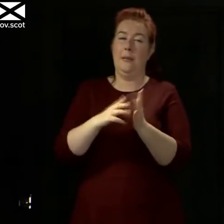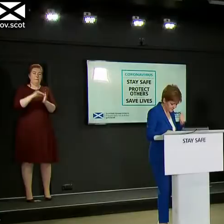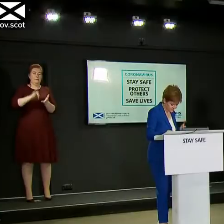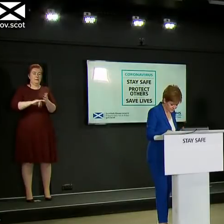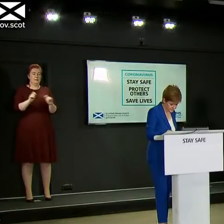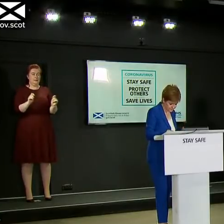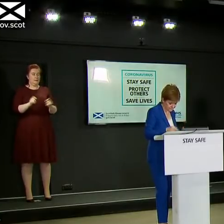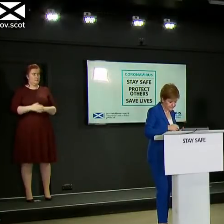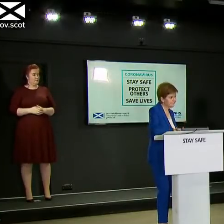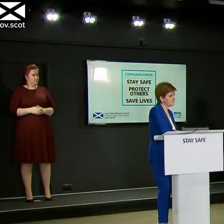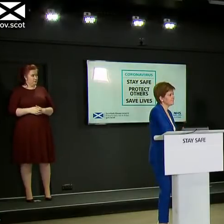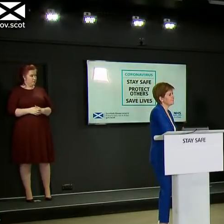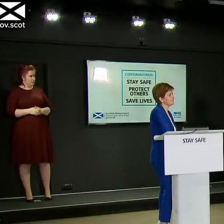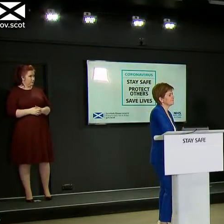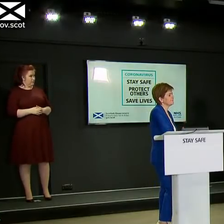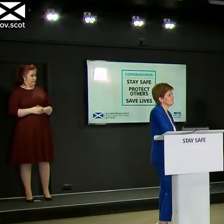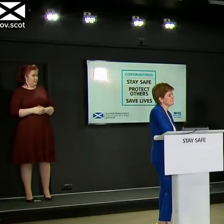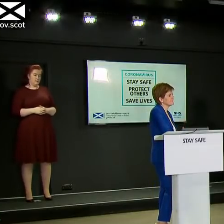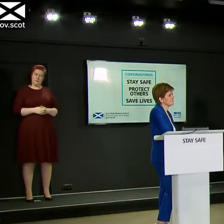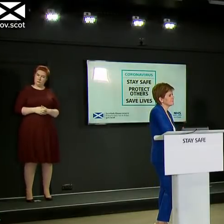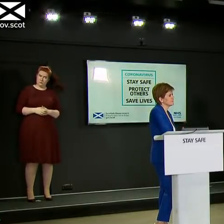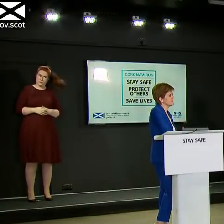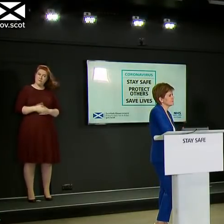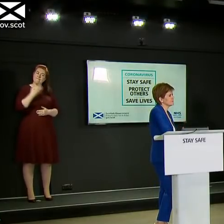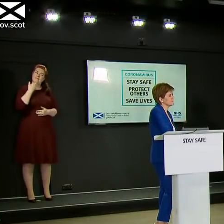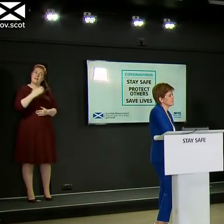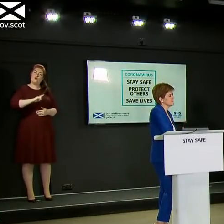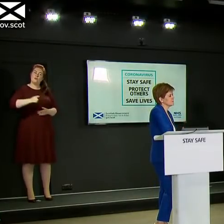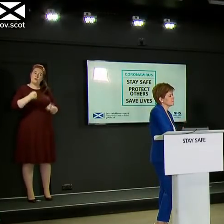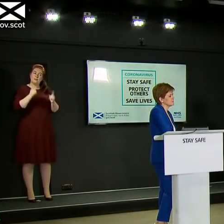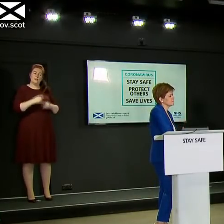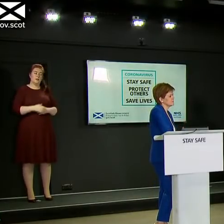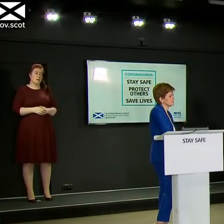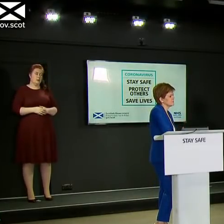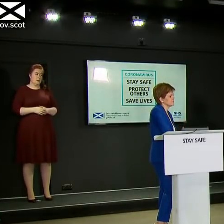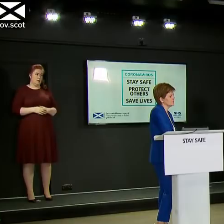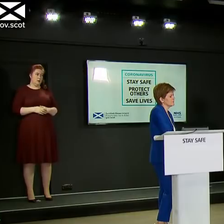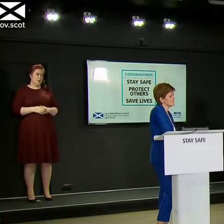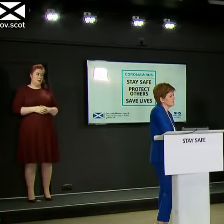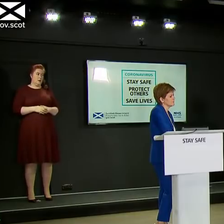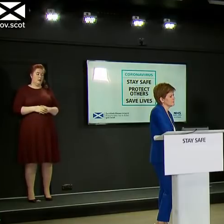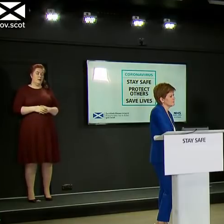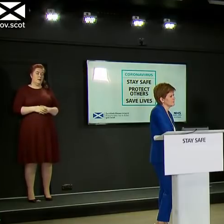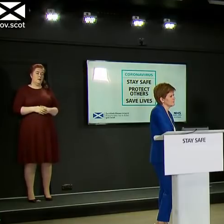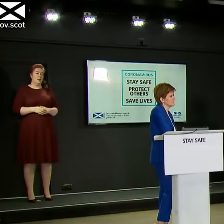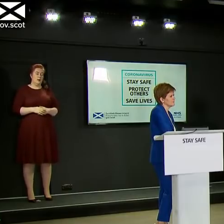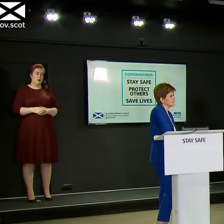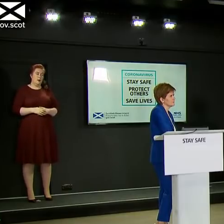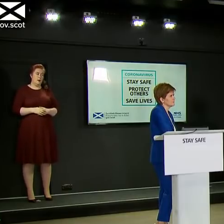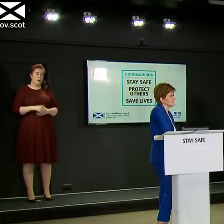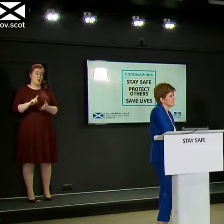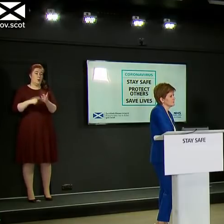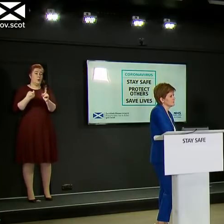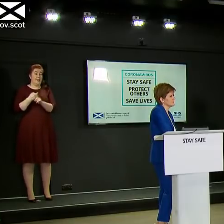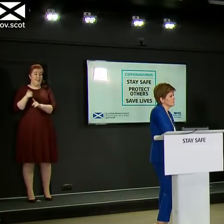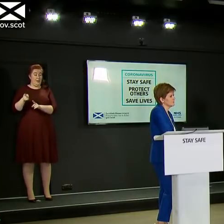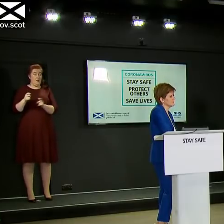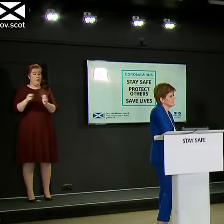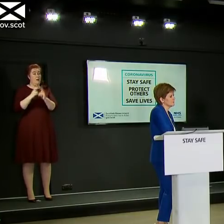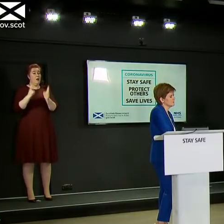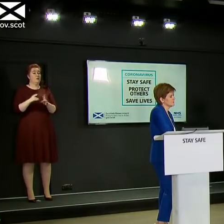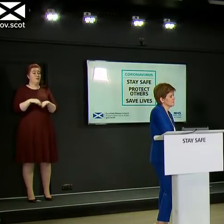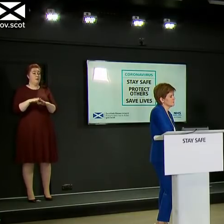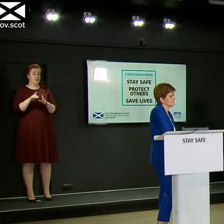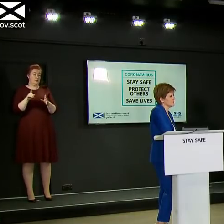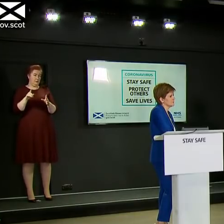Thank you very much First Minister An all-party House of Commons rapid inquiry into COVID-19 to prepare